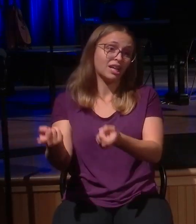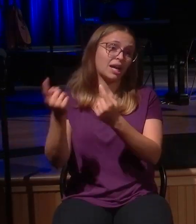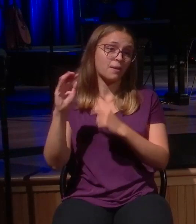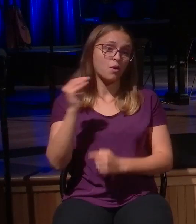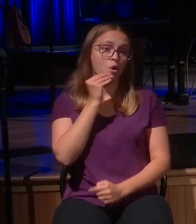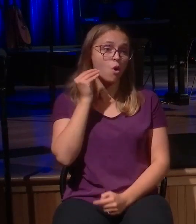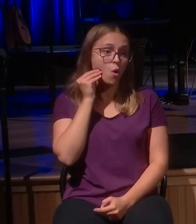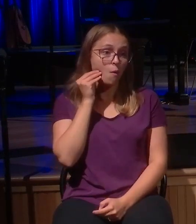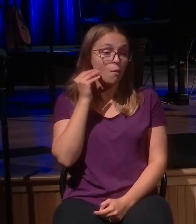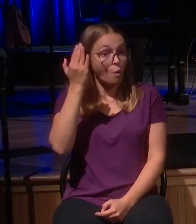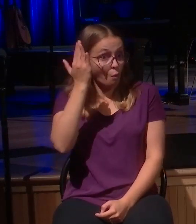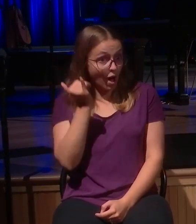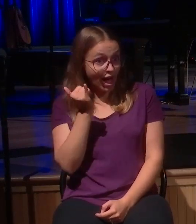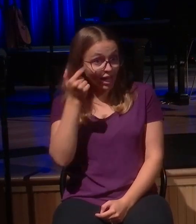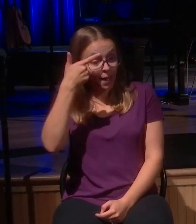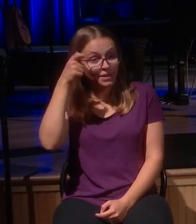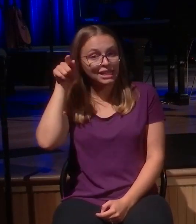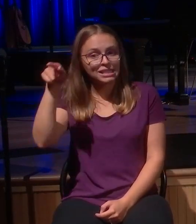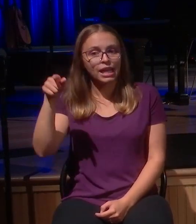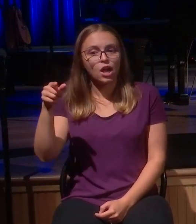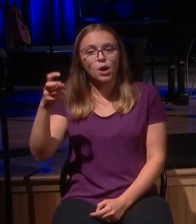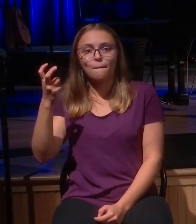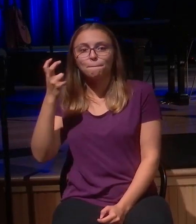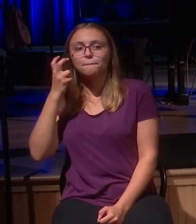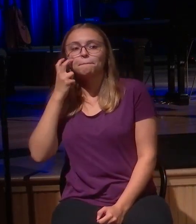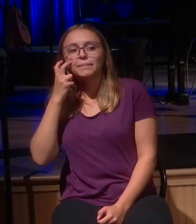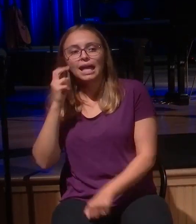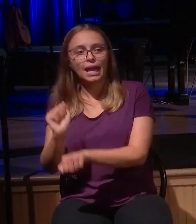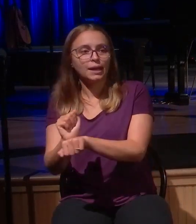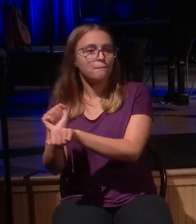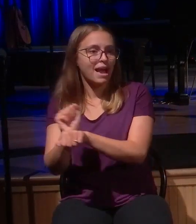Christ? And meanwhile, what do we do? Let the far country do its work.